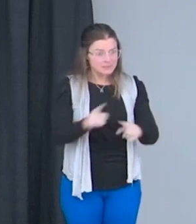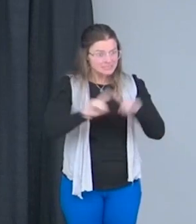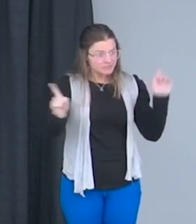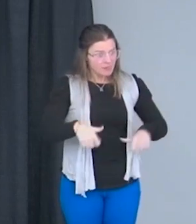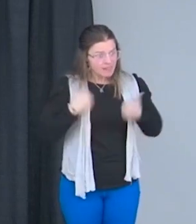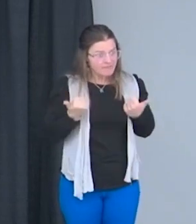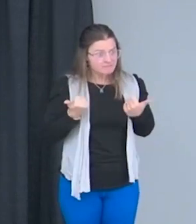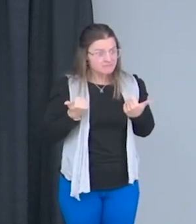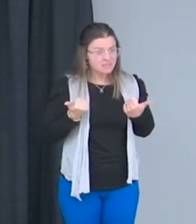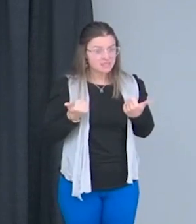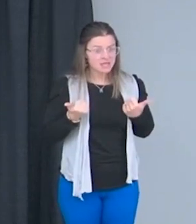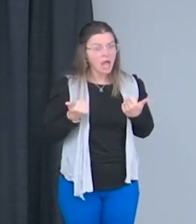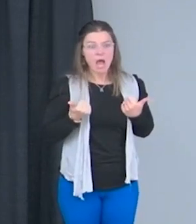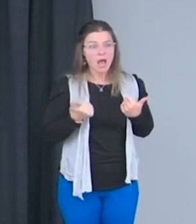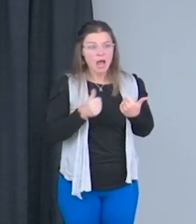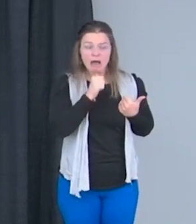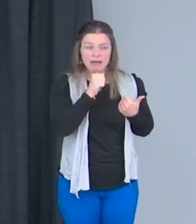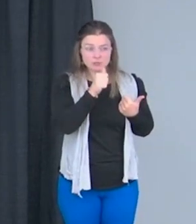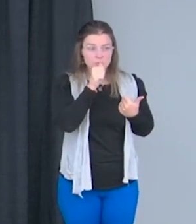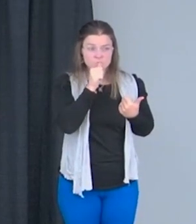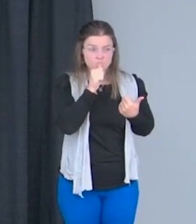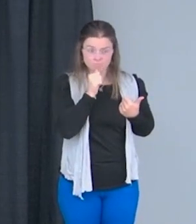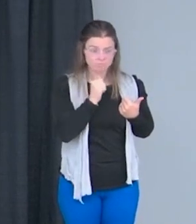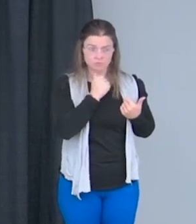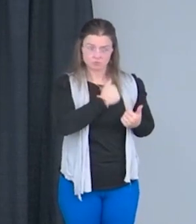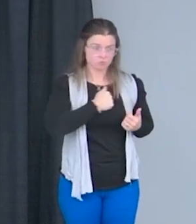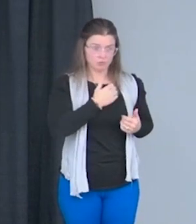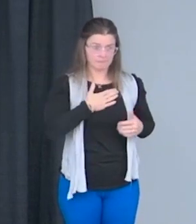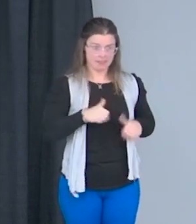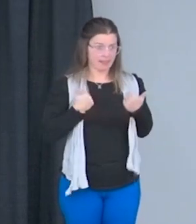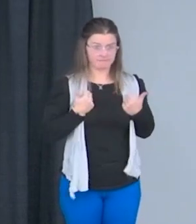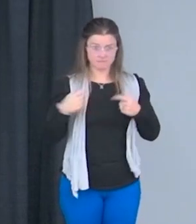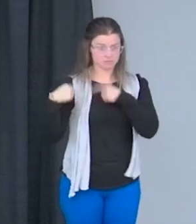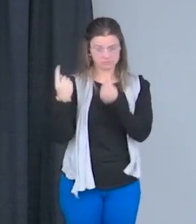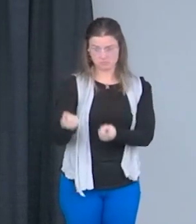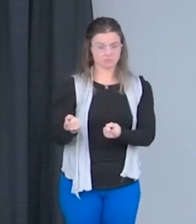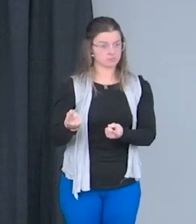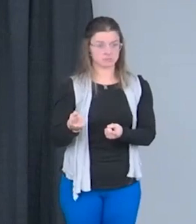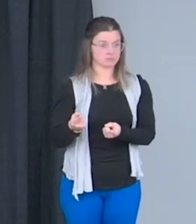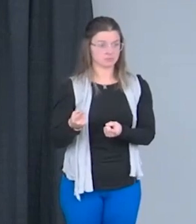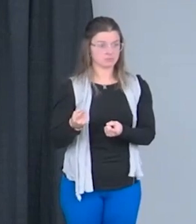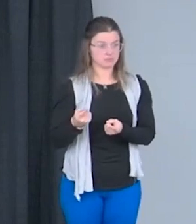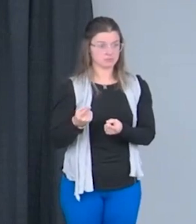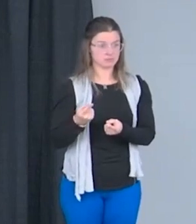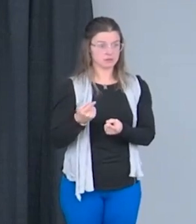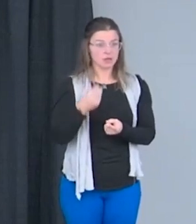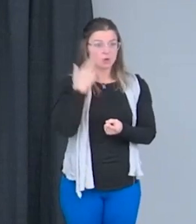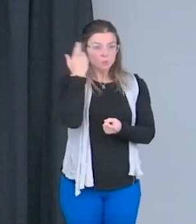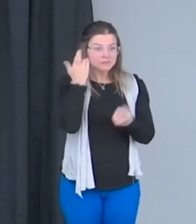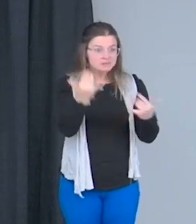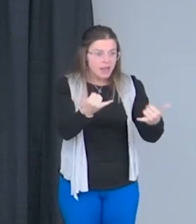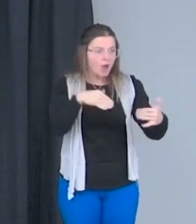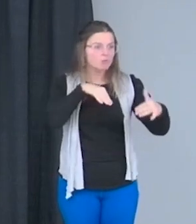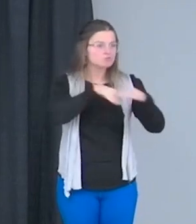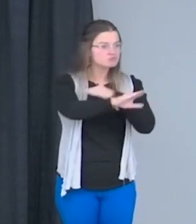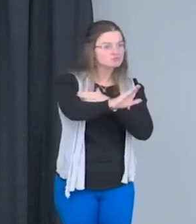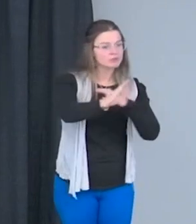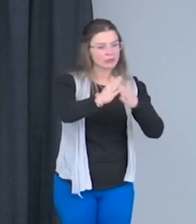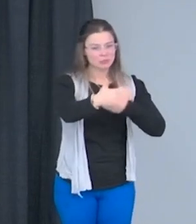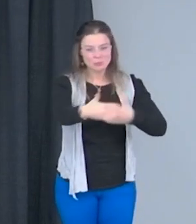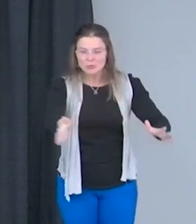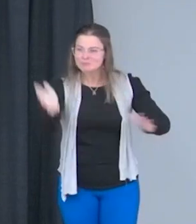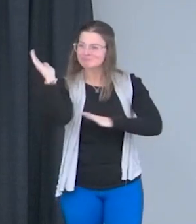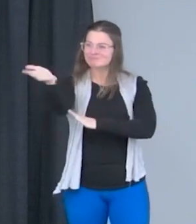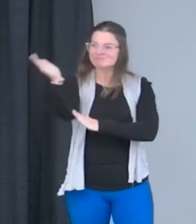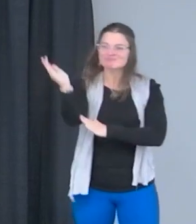Honestly, I would never regret the way my life went because that allows me to now go into rooms and relate to so many. And if I